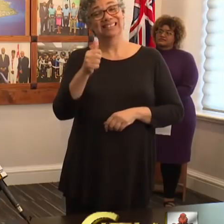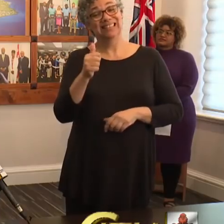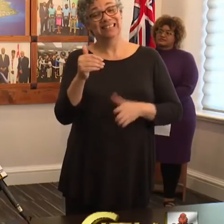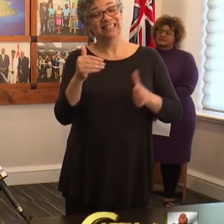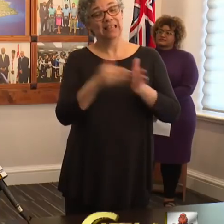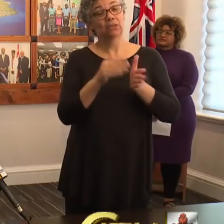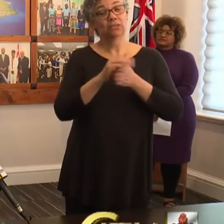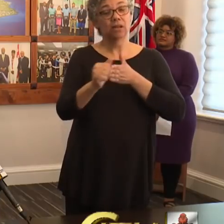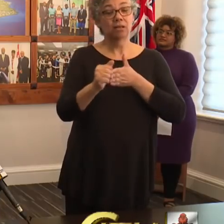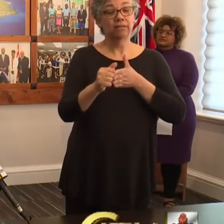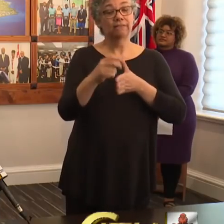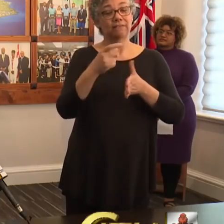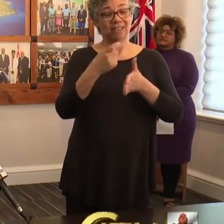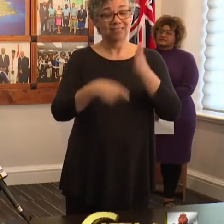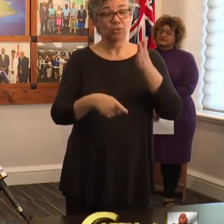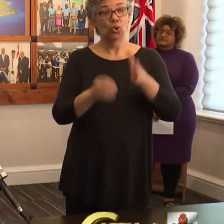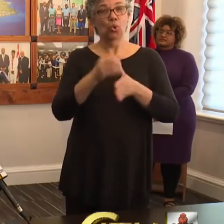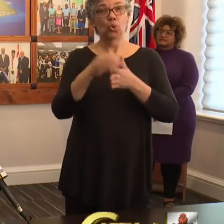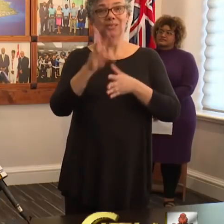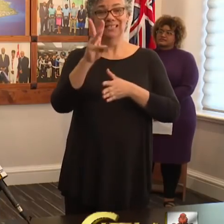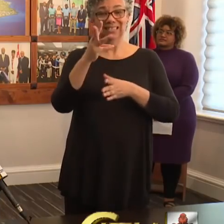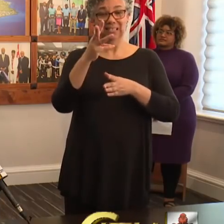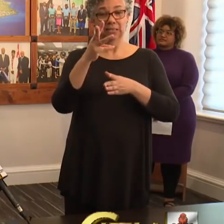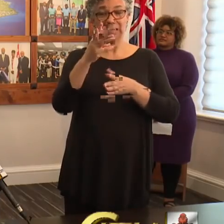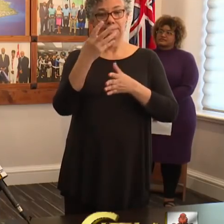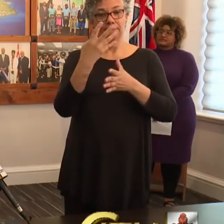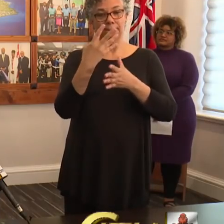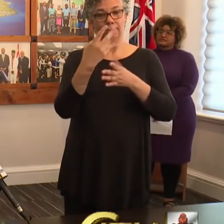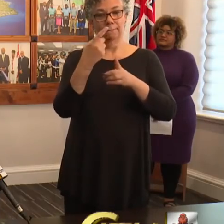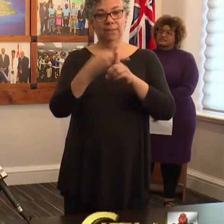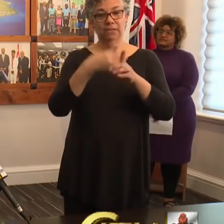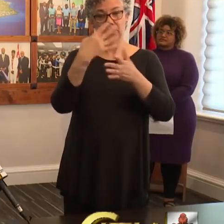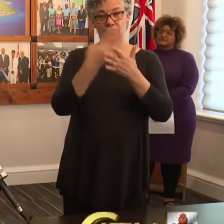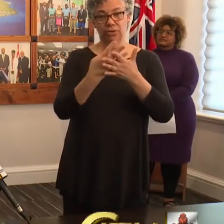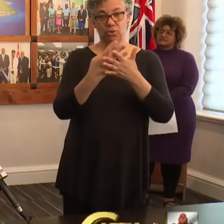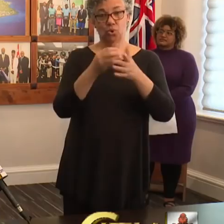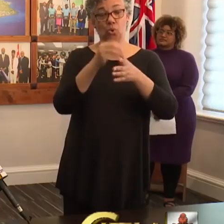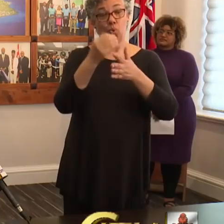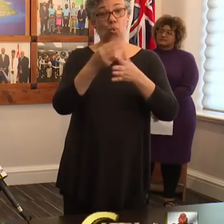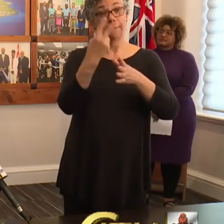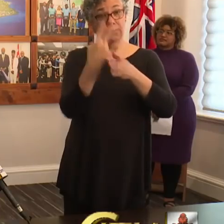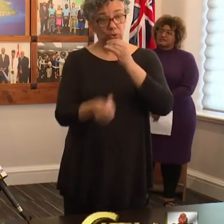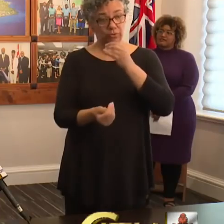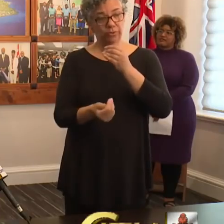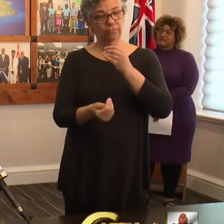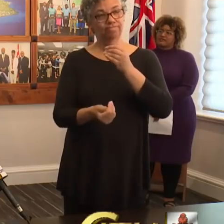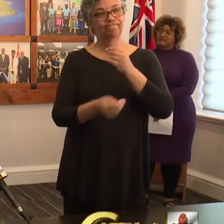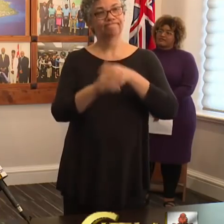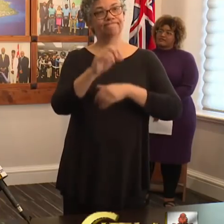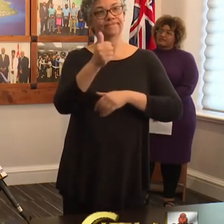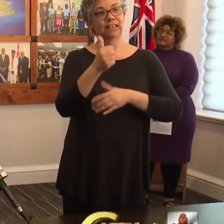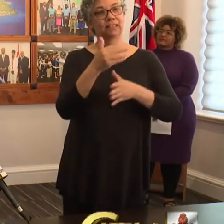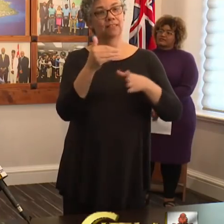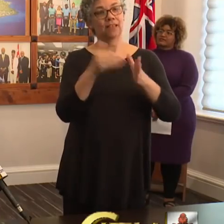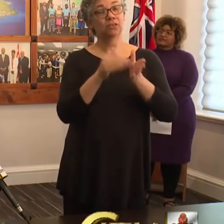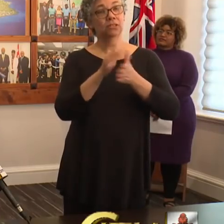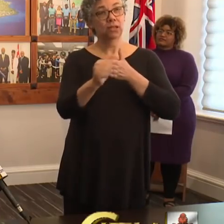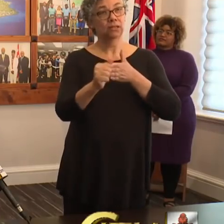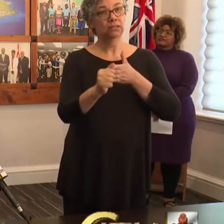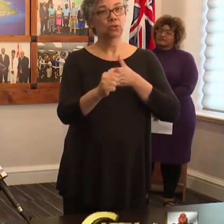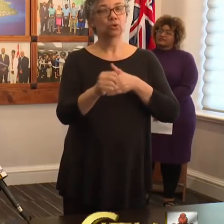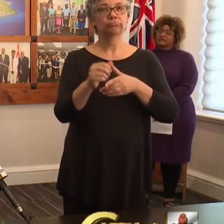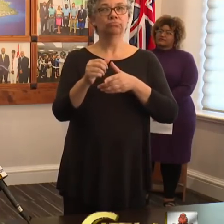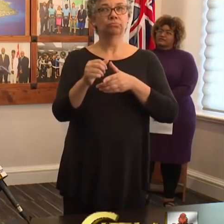or six-month imprisonment and both a fine of $10,000 or imprisonment of six